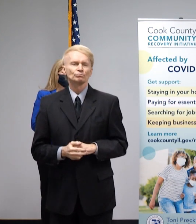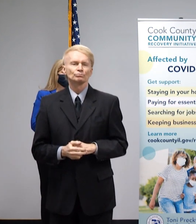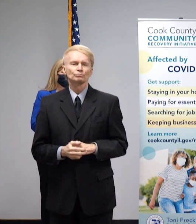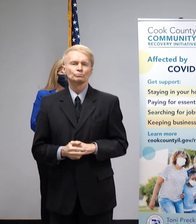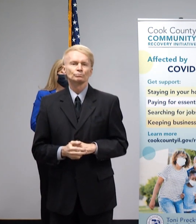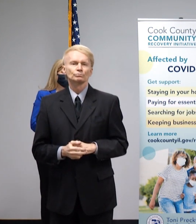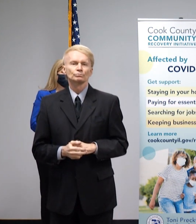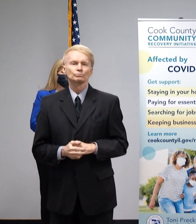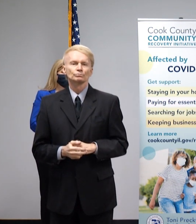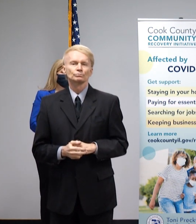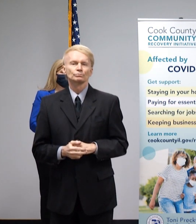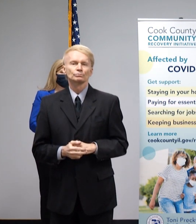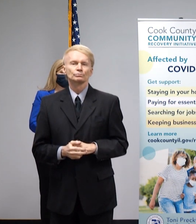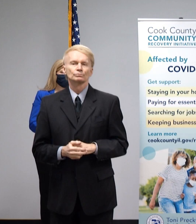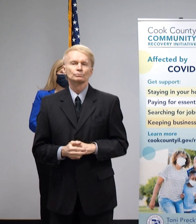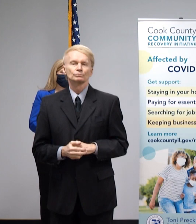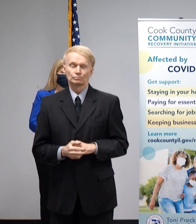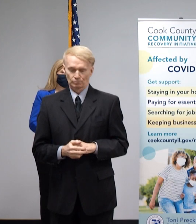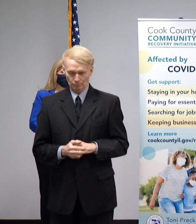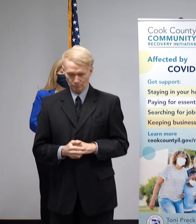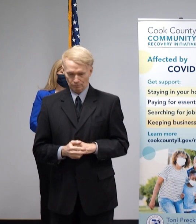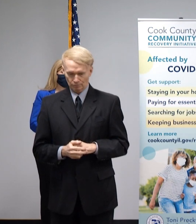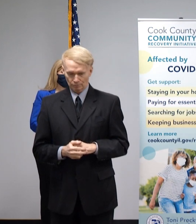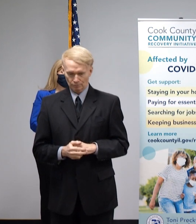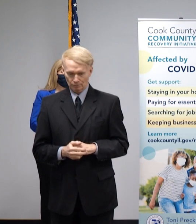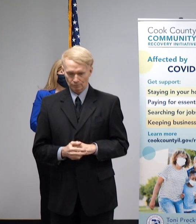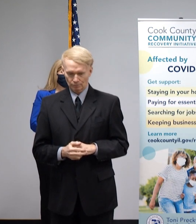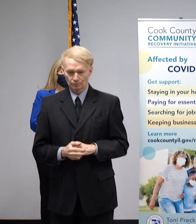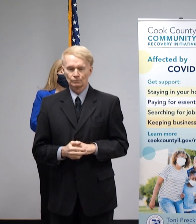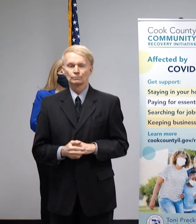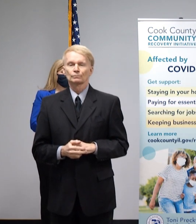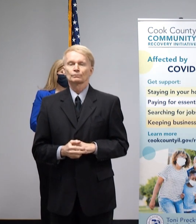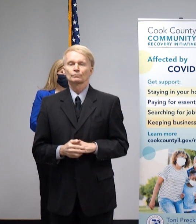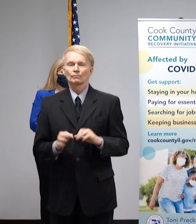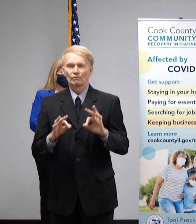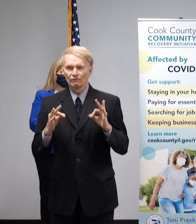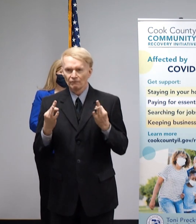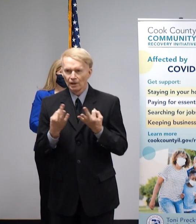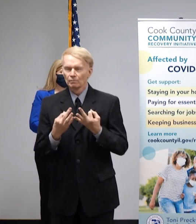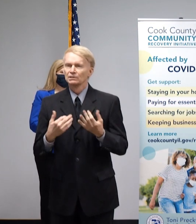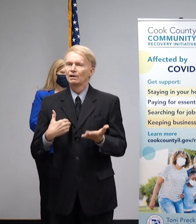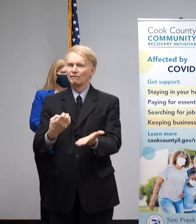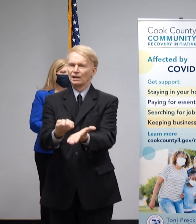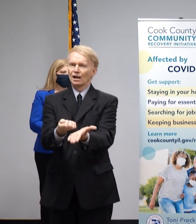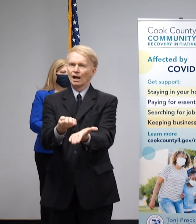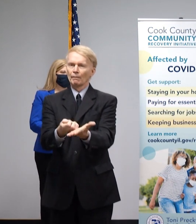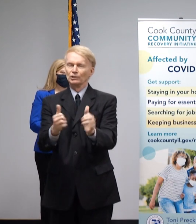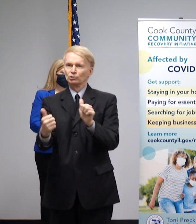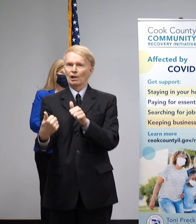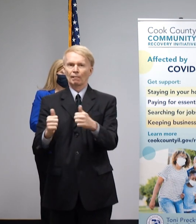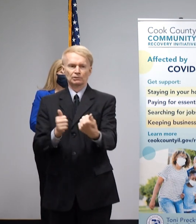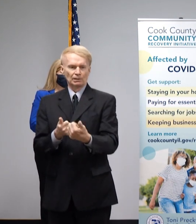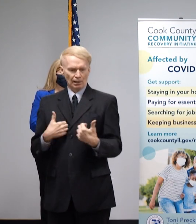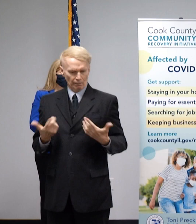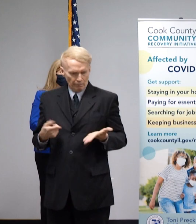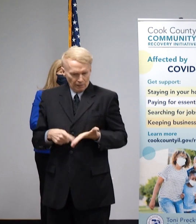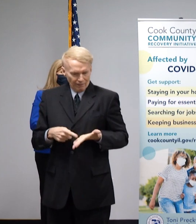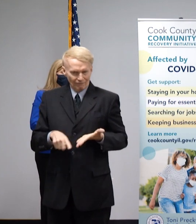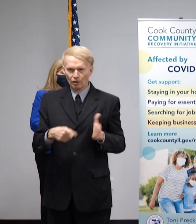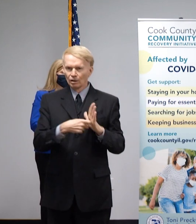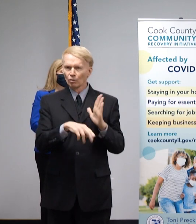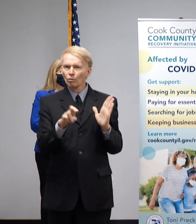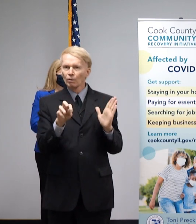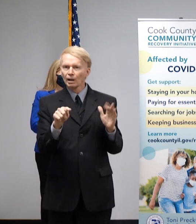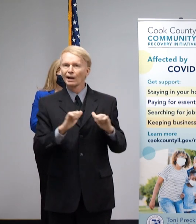you know, pressed by the economic challenges of whether or not to be able to pay for rent or medicine